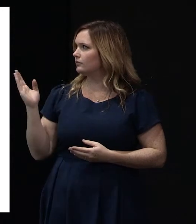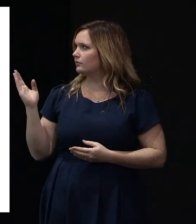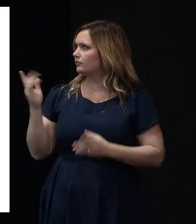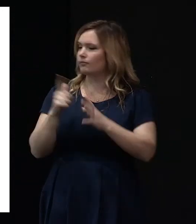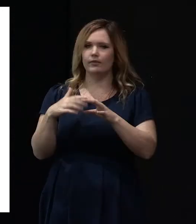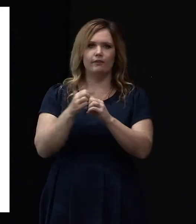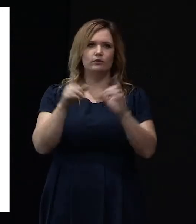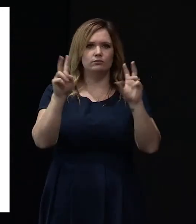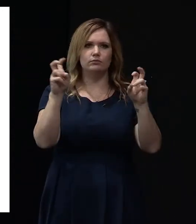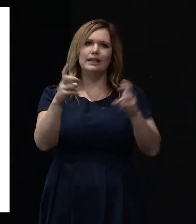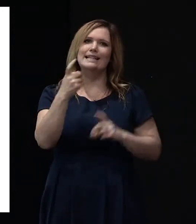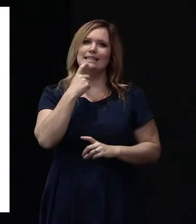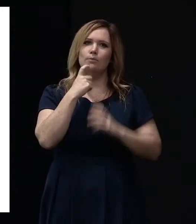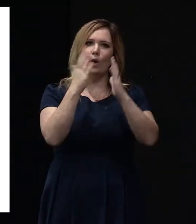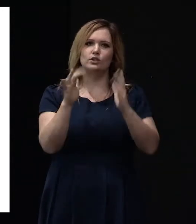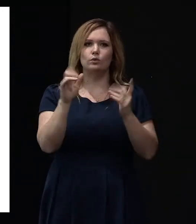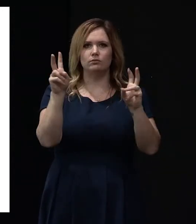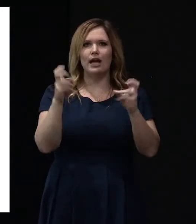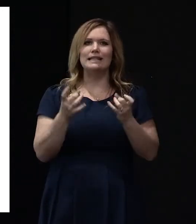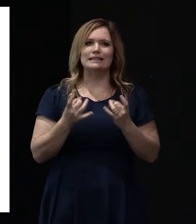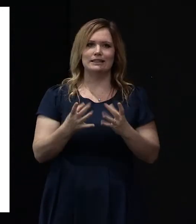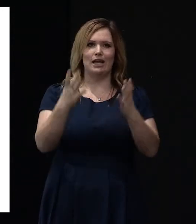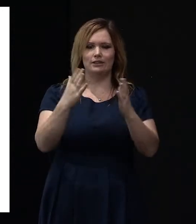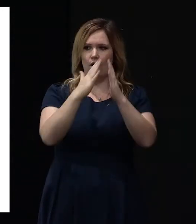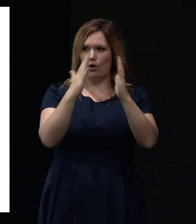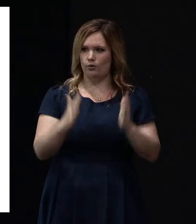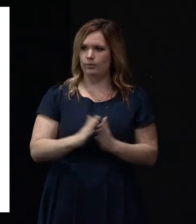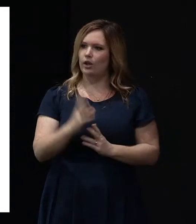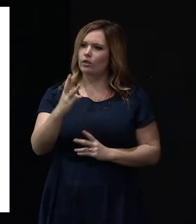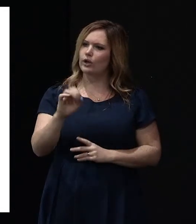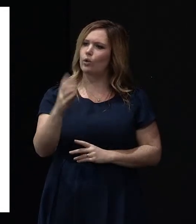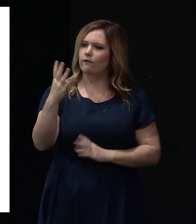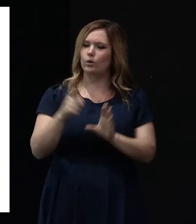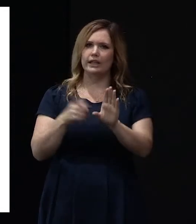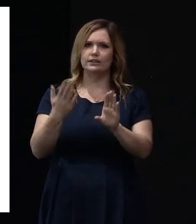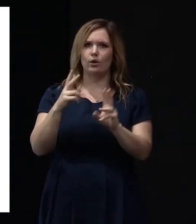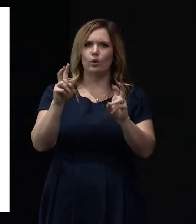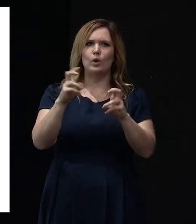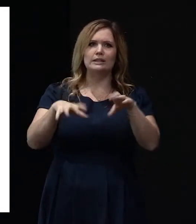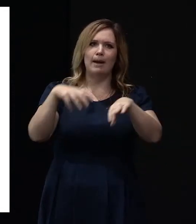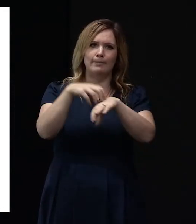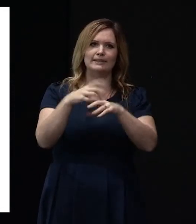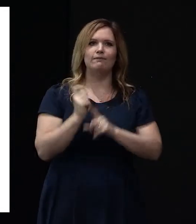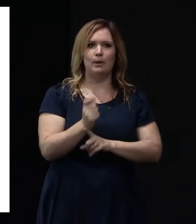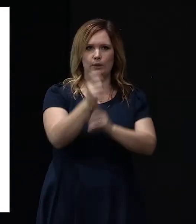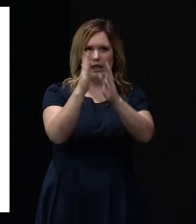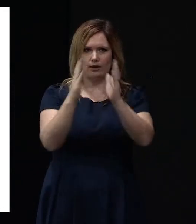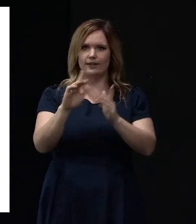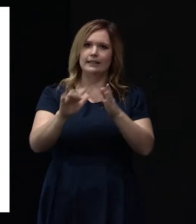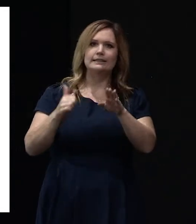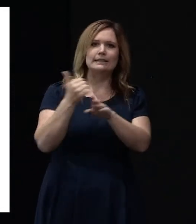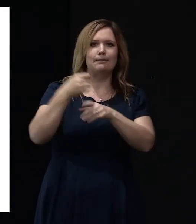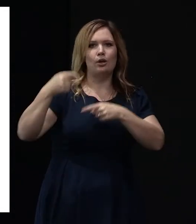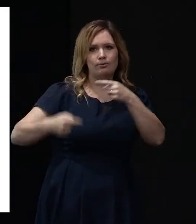a simple house or the starter home. And three or four years ago, what was then the Department of Building and Housing ran a competition to